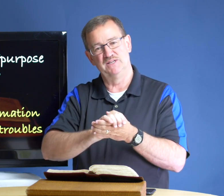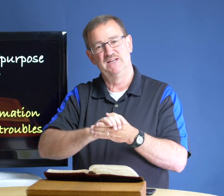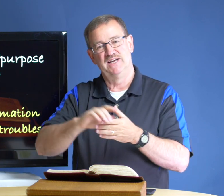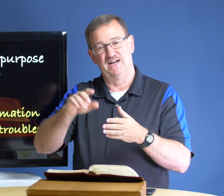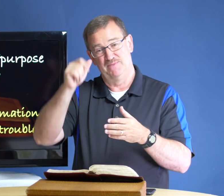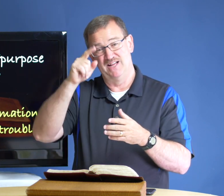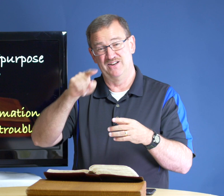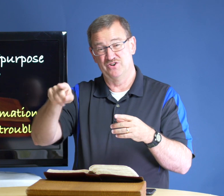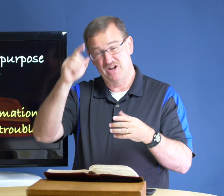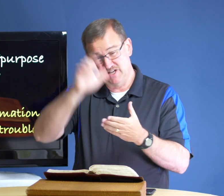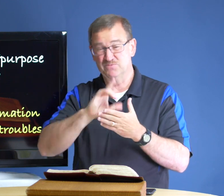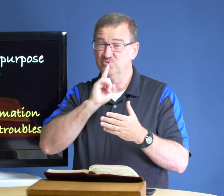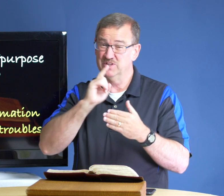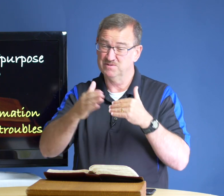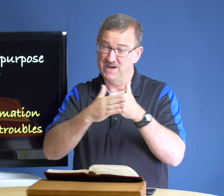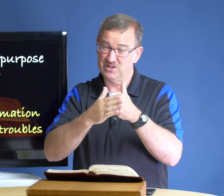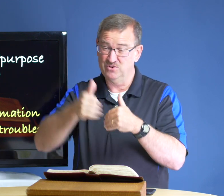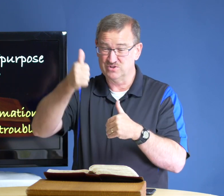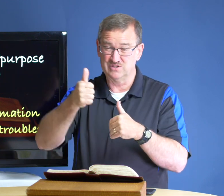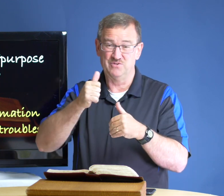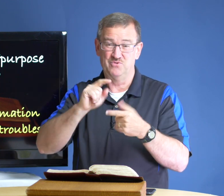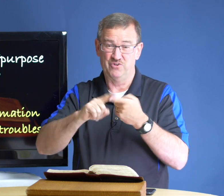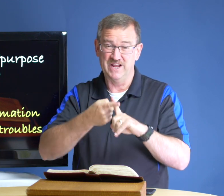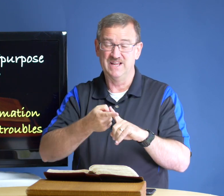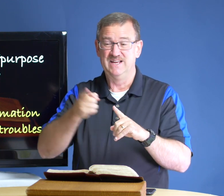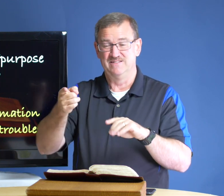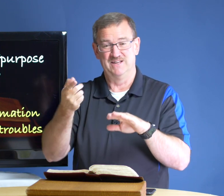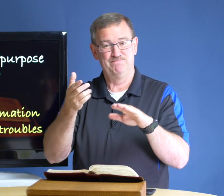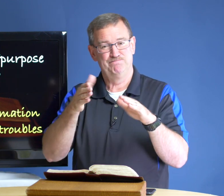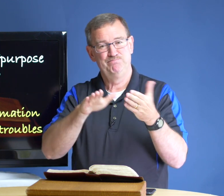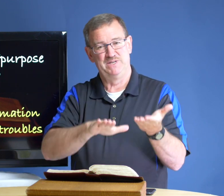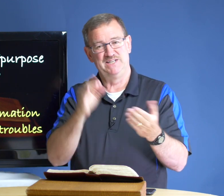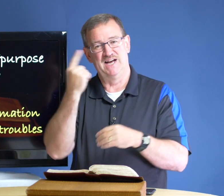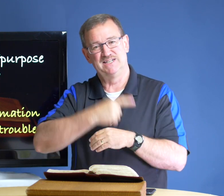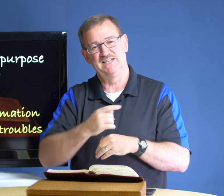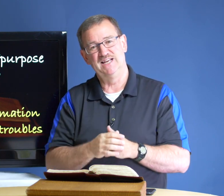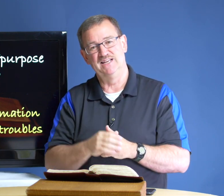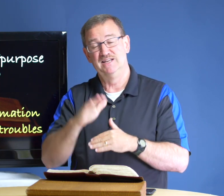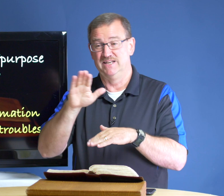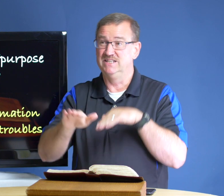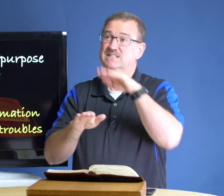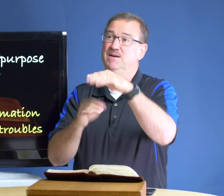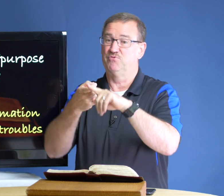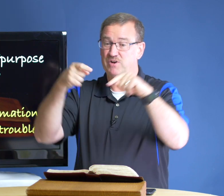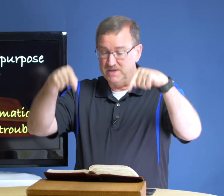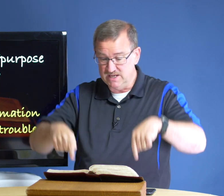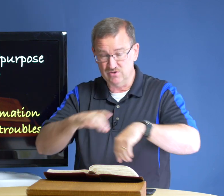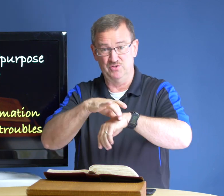my her husband really is my closest friend that he died today he stepped from here on